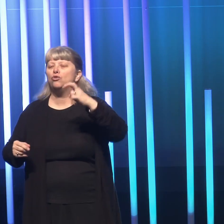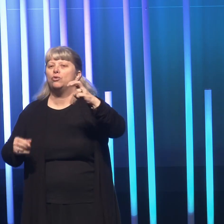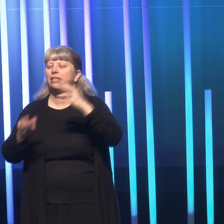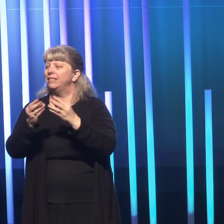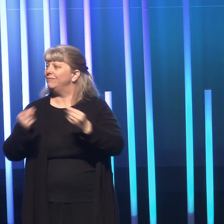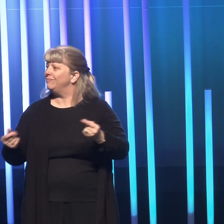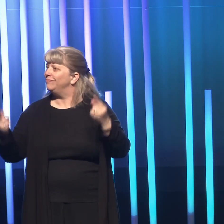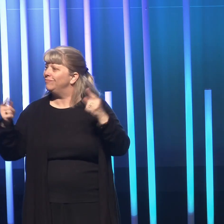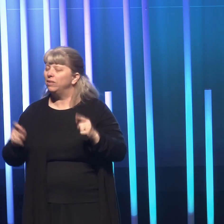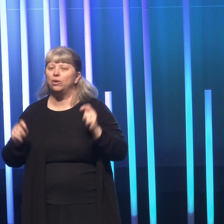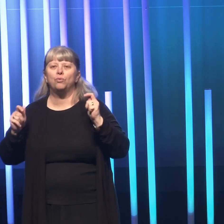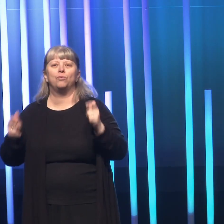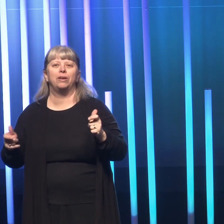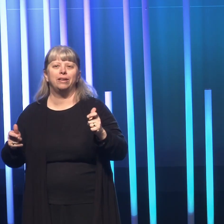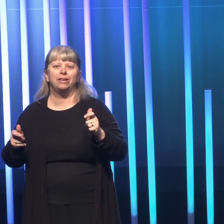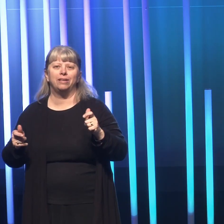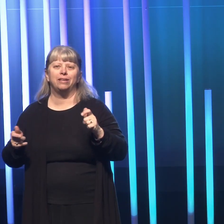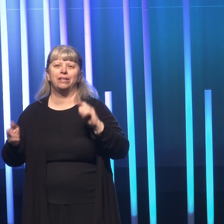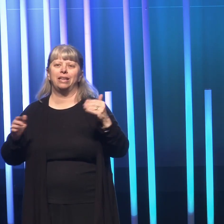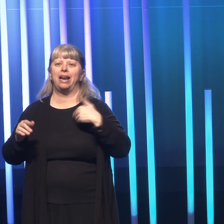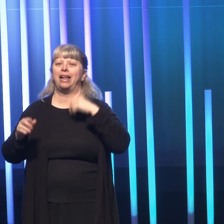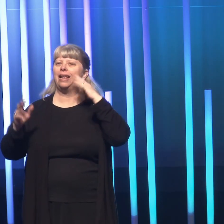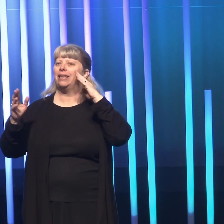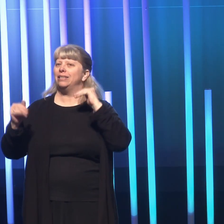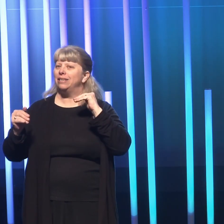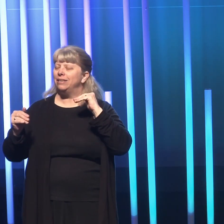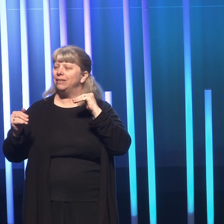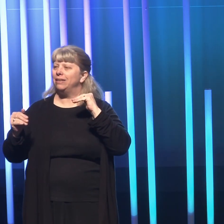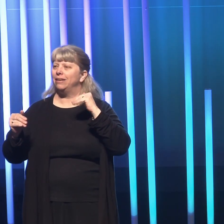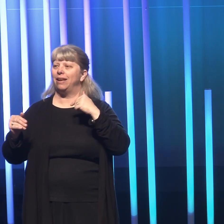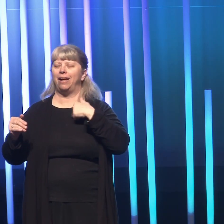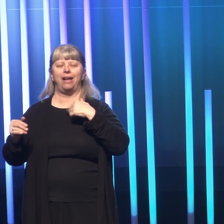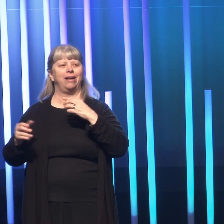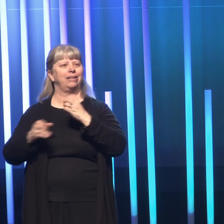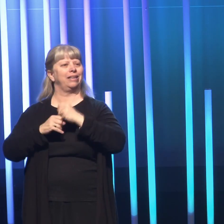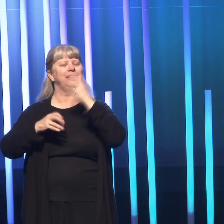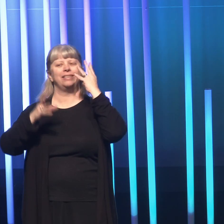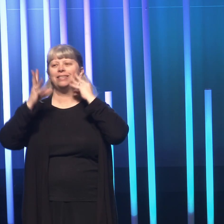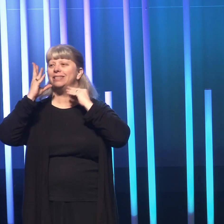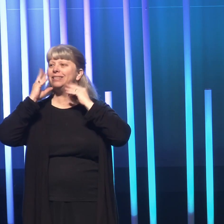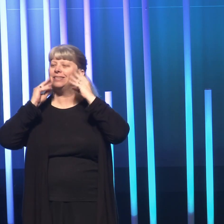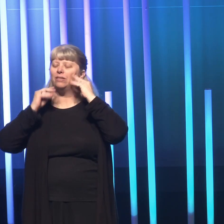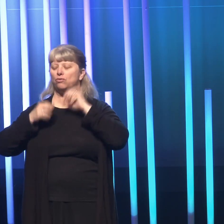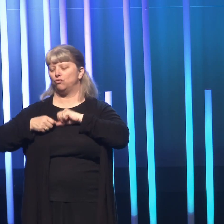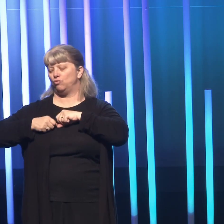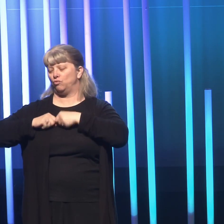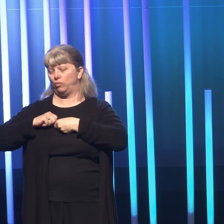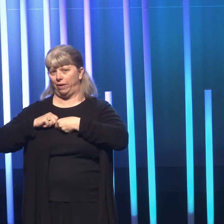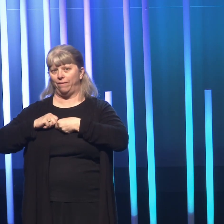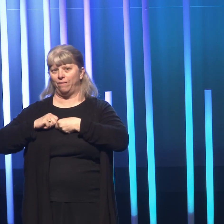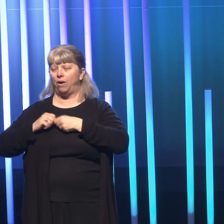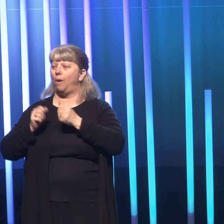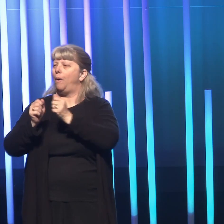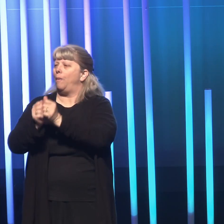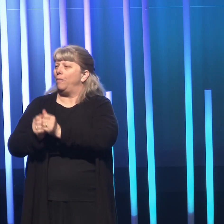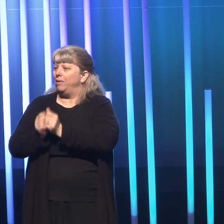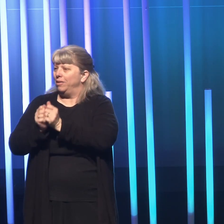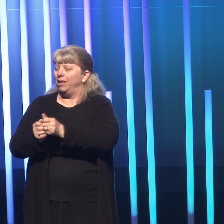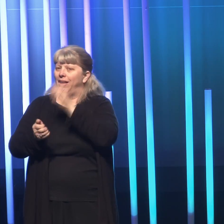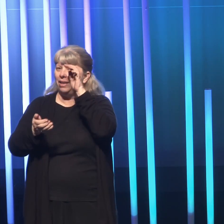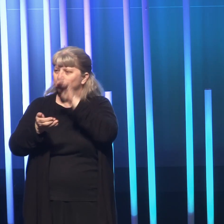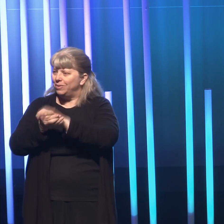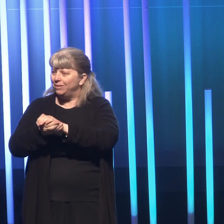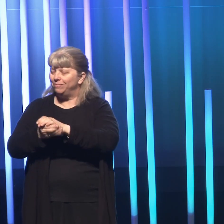came quickly, more quickly than I expected, because I got to experience grief with my husband.